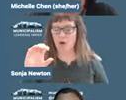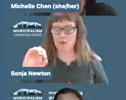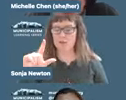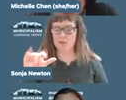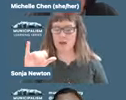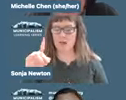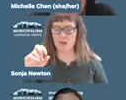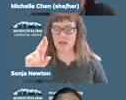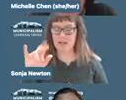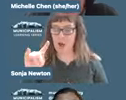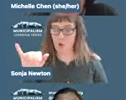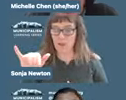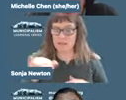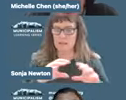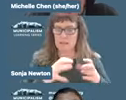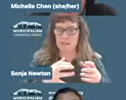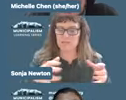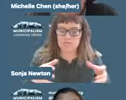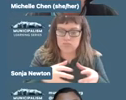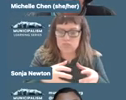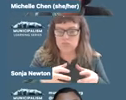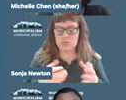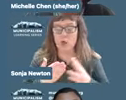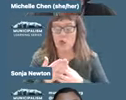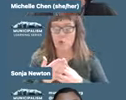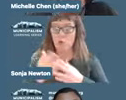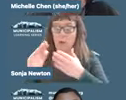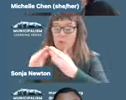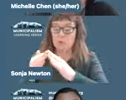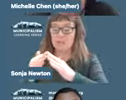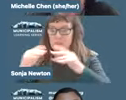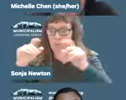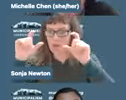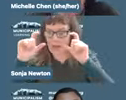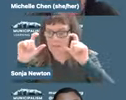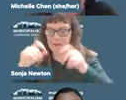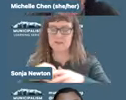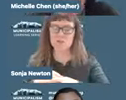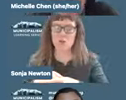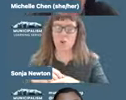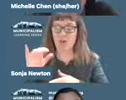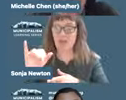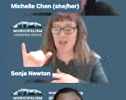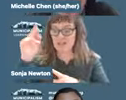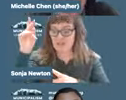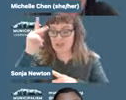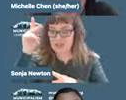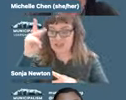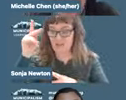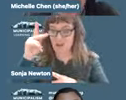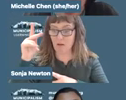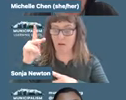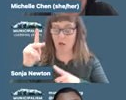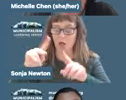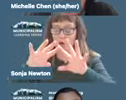through a municipal lens. And in recent years, there's been a growing focus on municipalism as a philosophical framework for